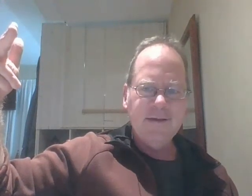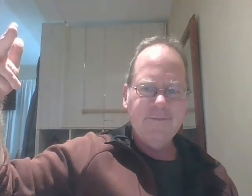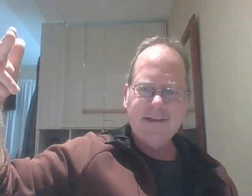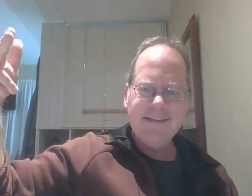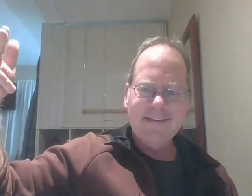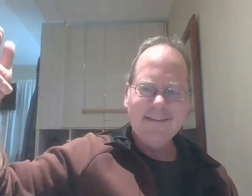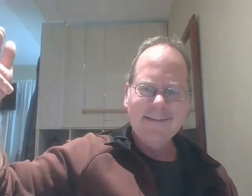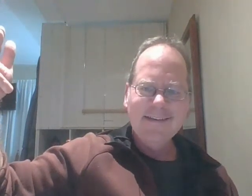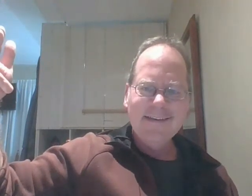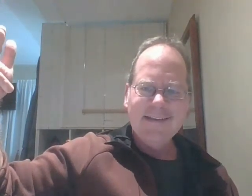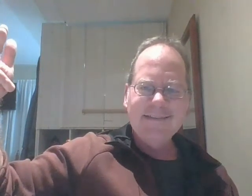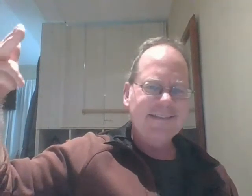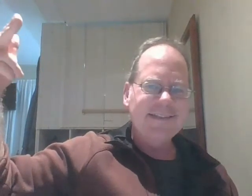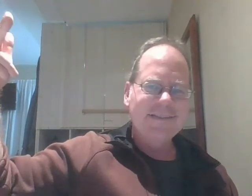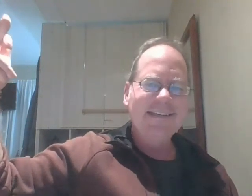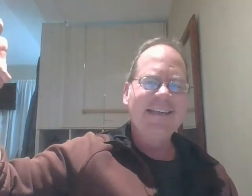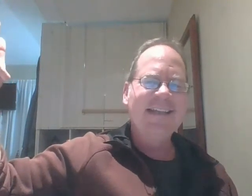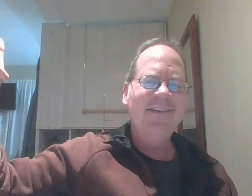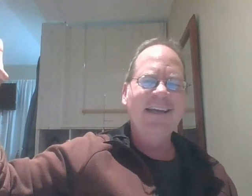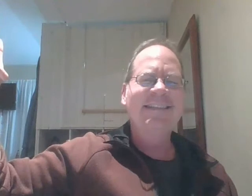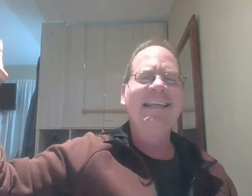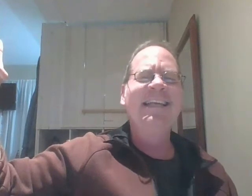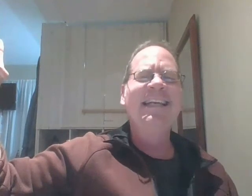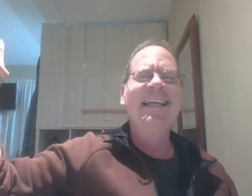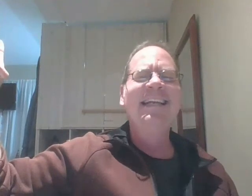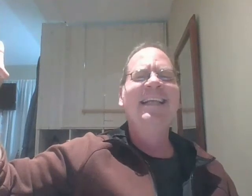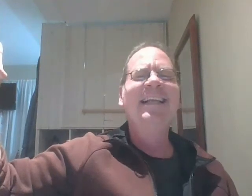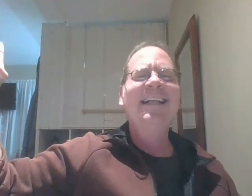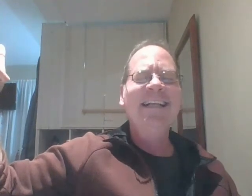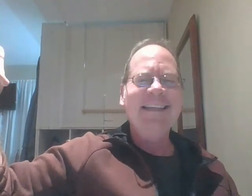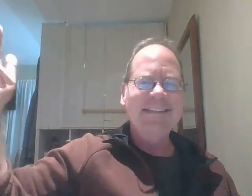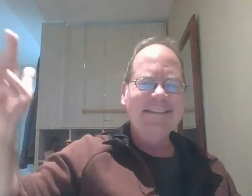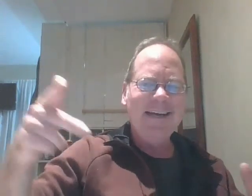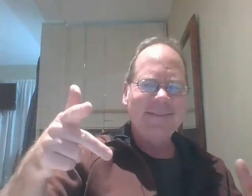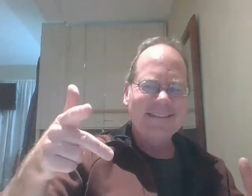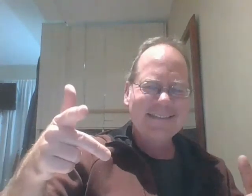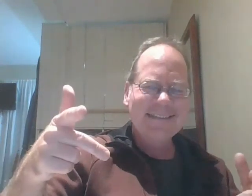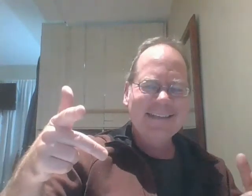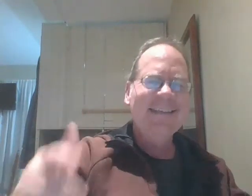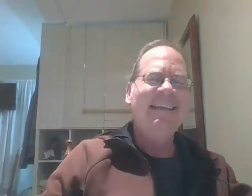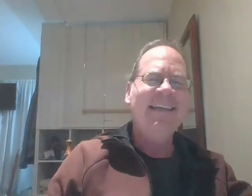vaccine she said she wasn't going to take the vaccine that's good optics anyways